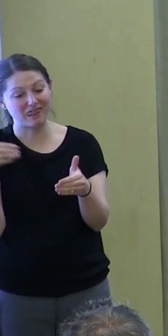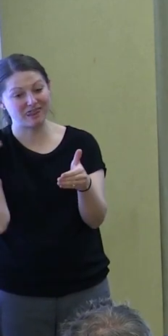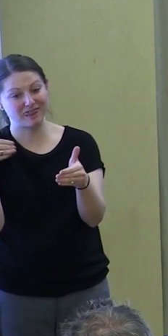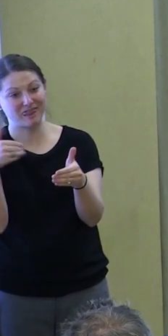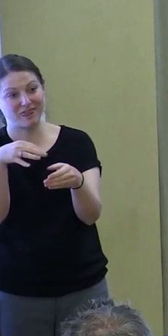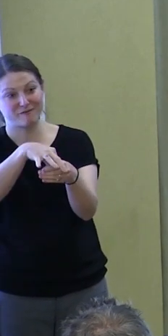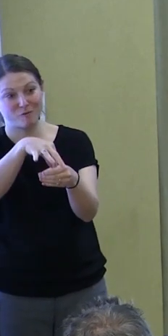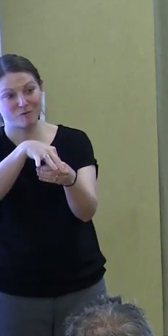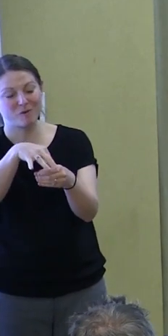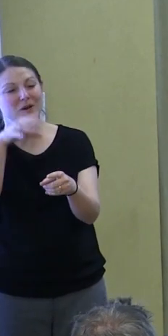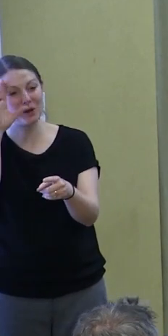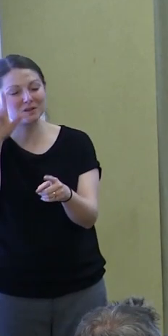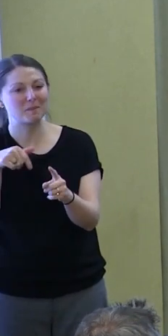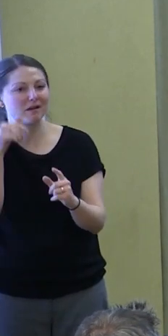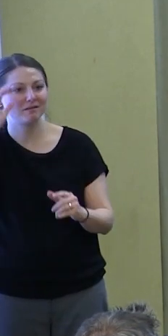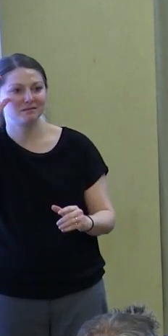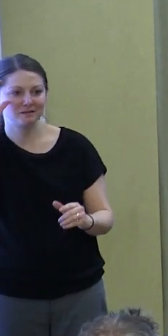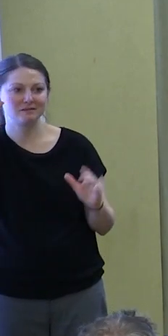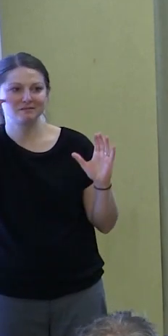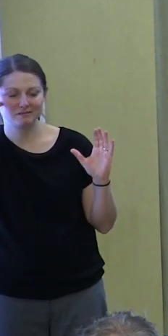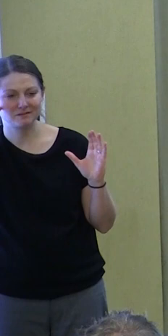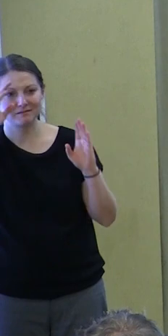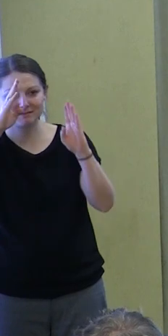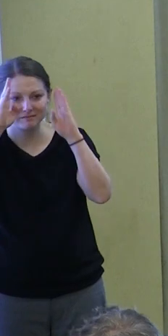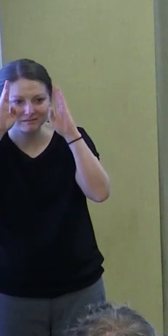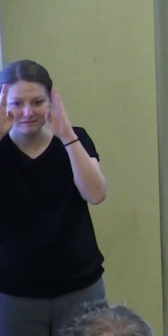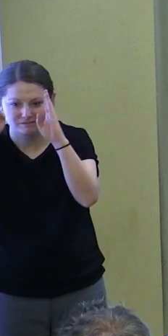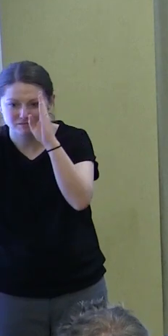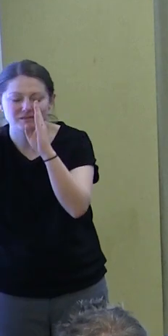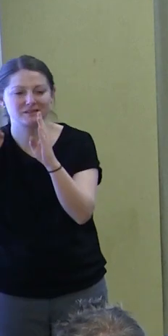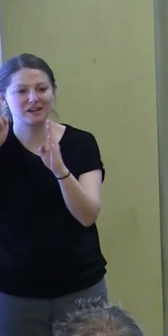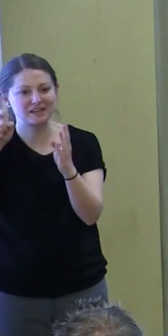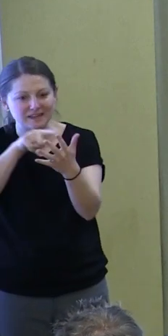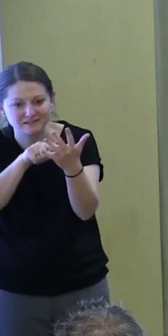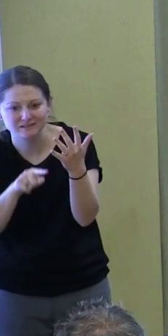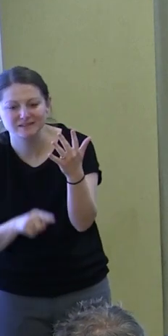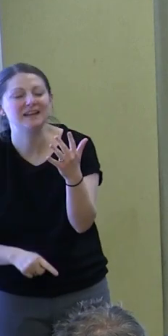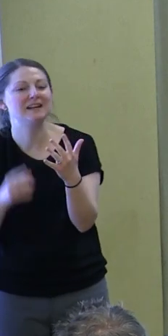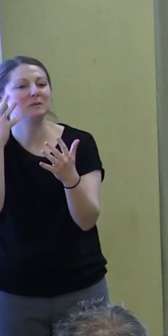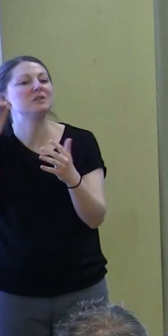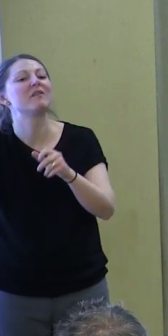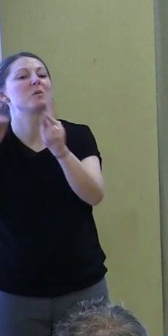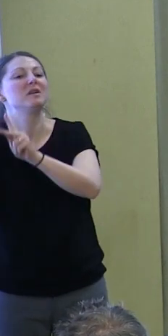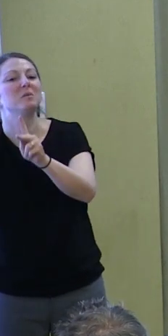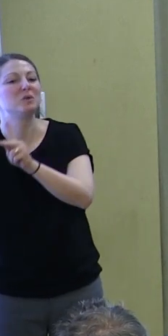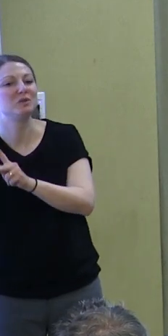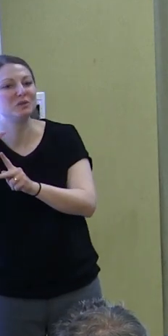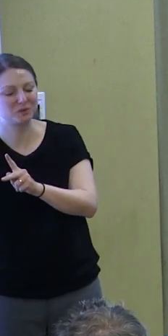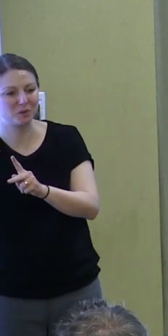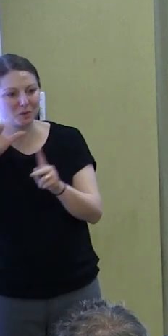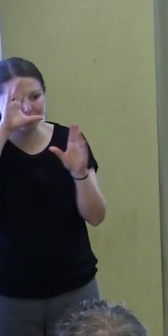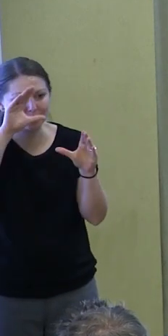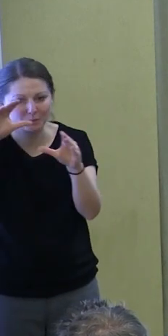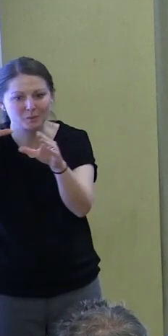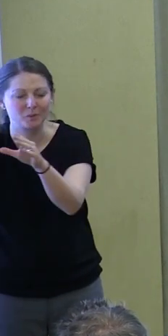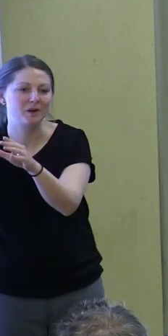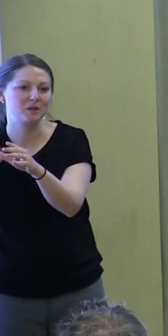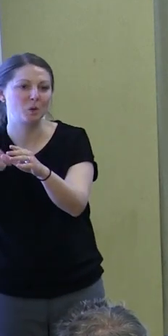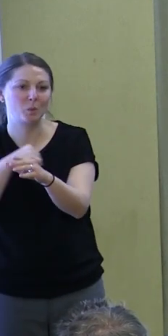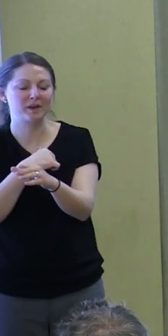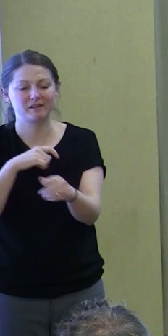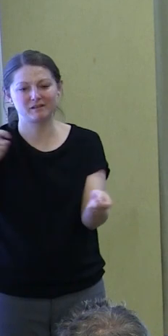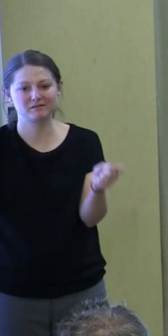Storytelling is also about listening to the needs and to the experiences of others so that we can reshape and improve